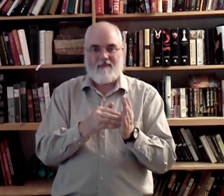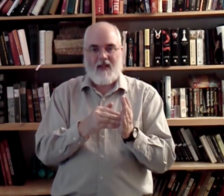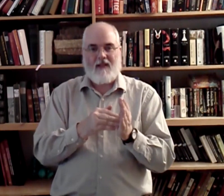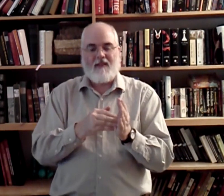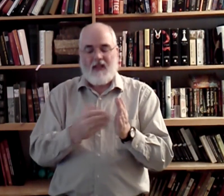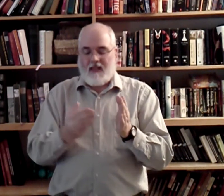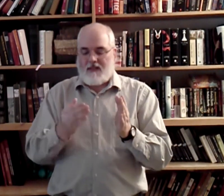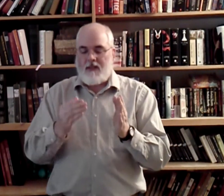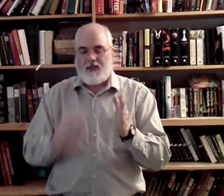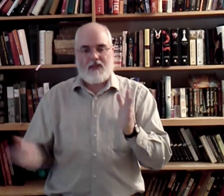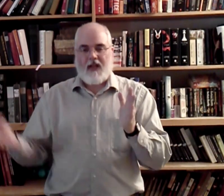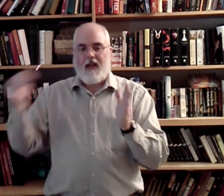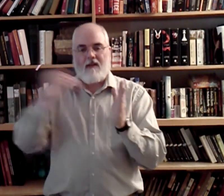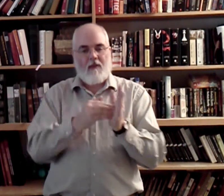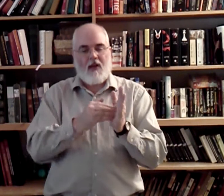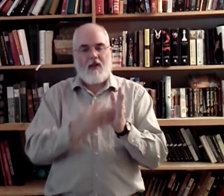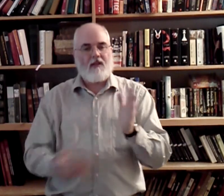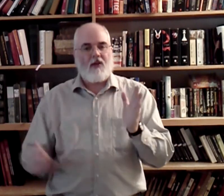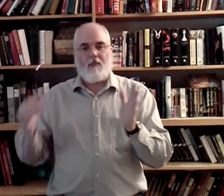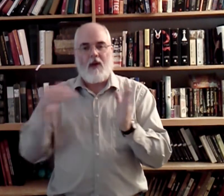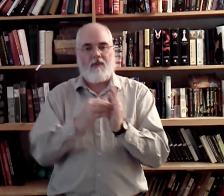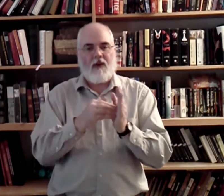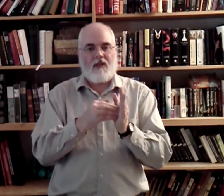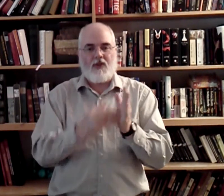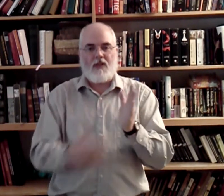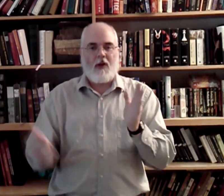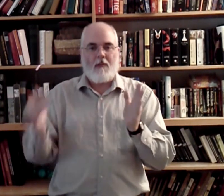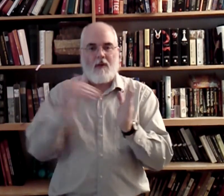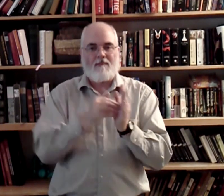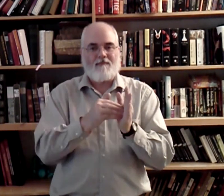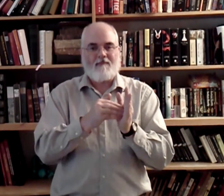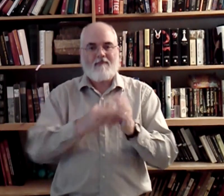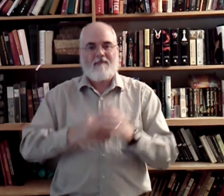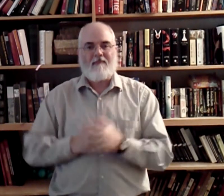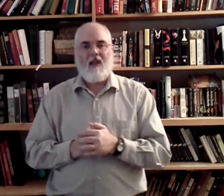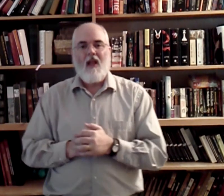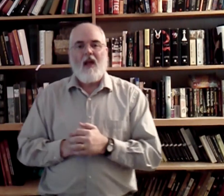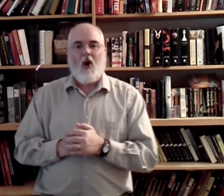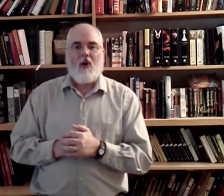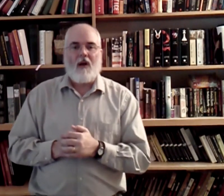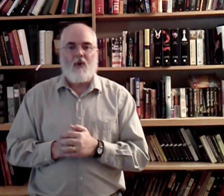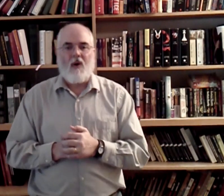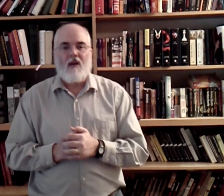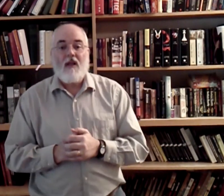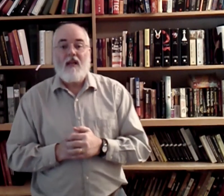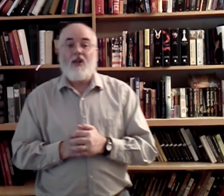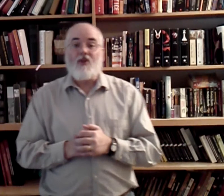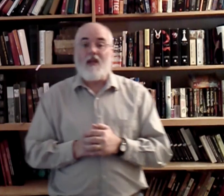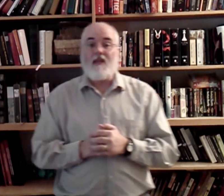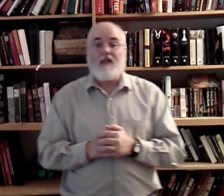Okay? Just a hand coming in the center of your palm. Your fingers touching the center of palm. Or and or. Jesus.